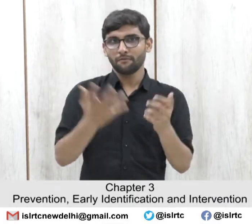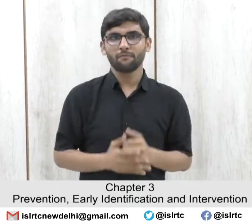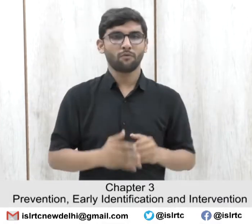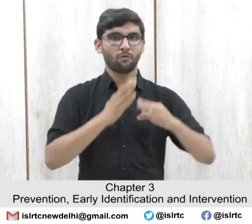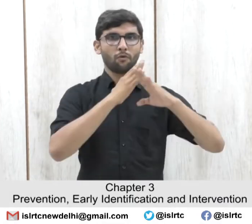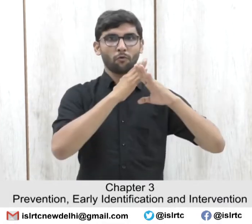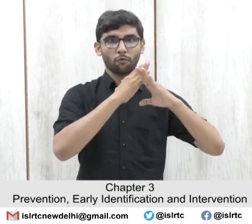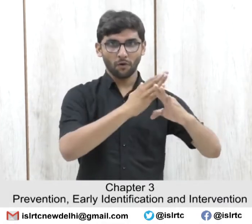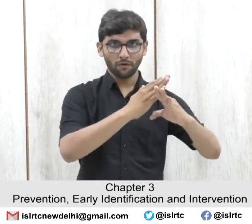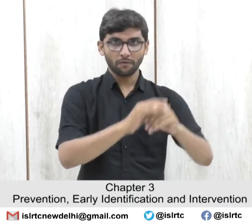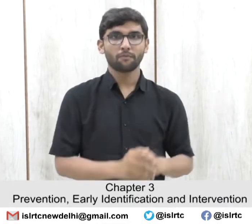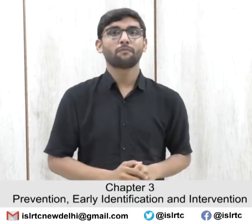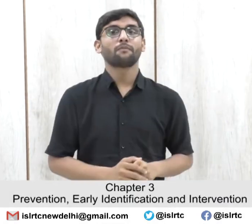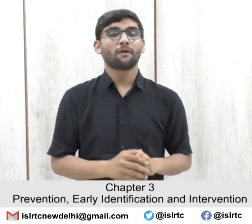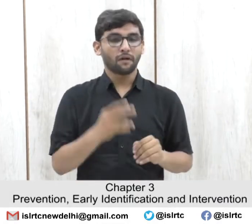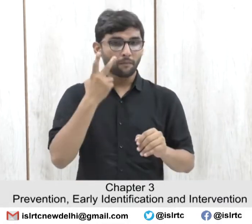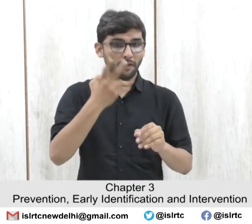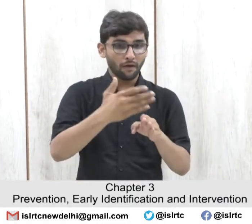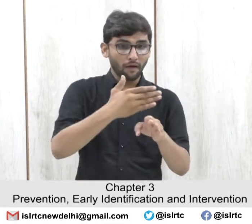and Intervention